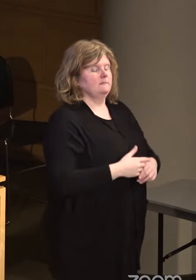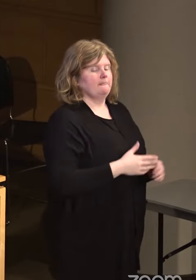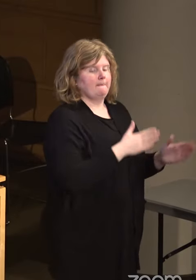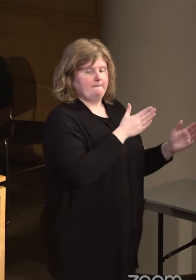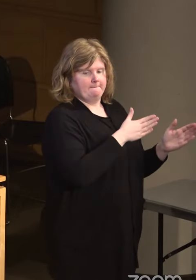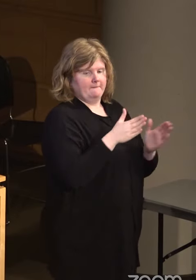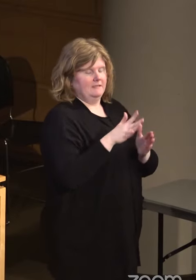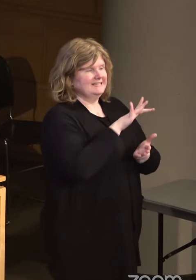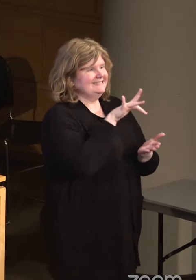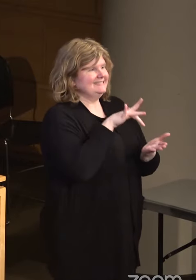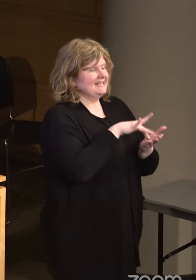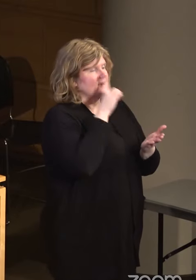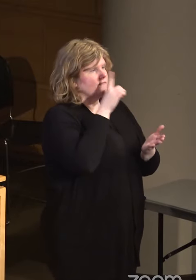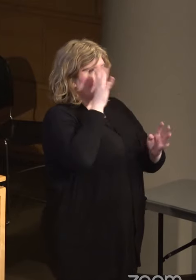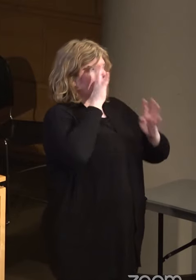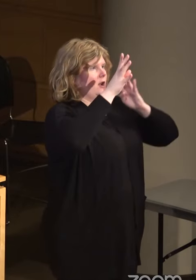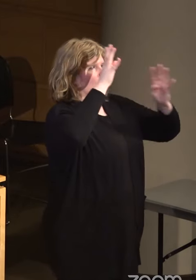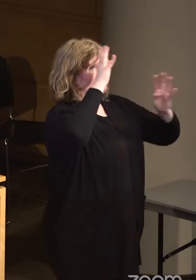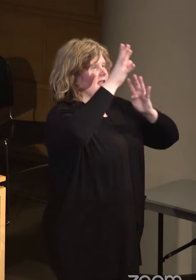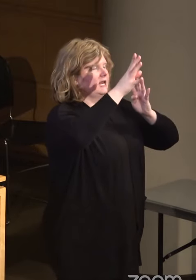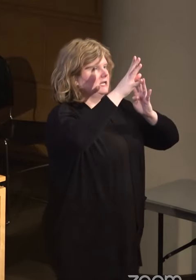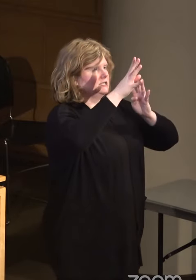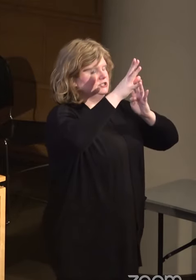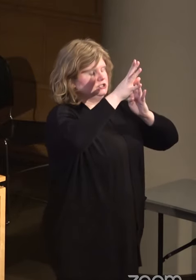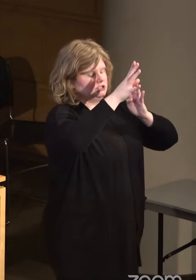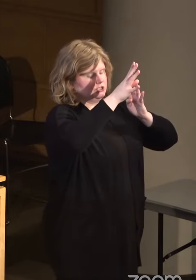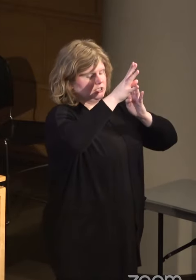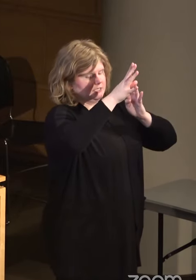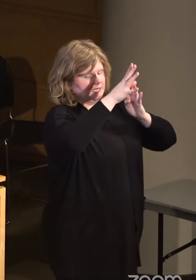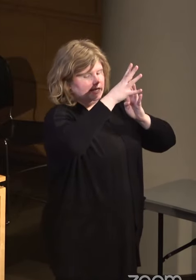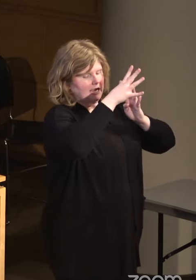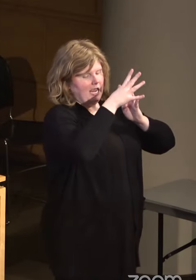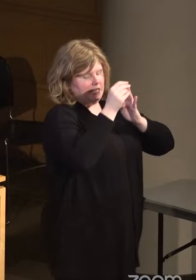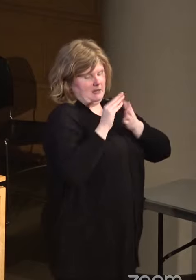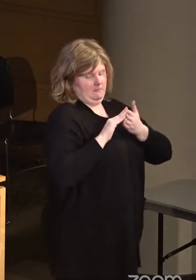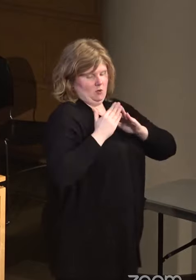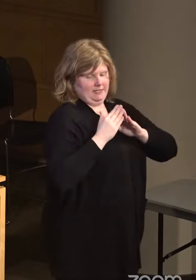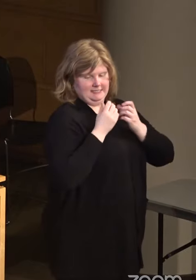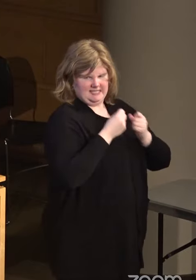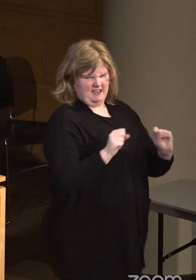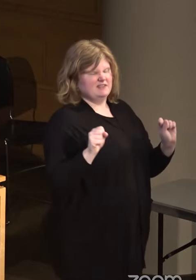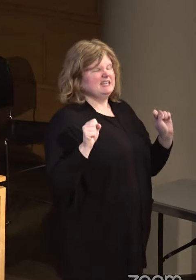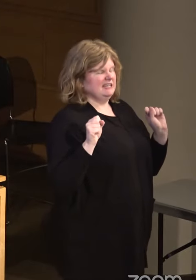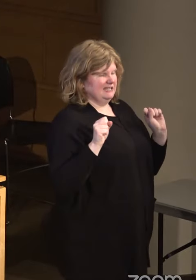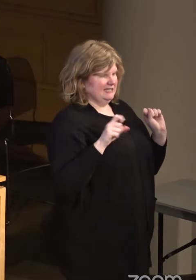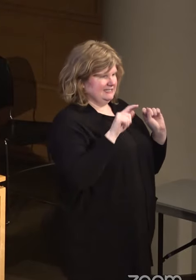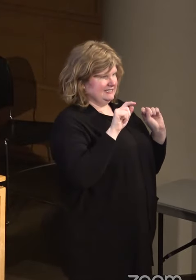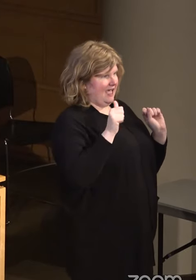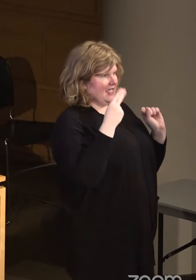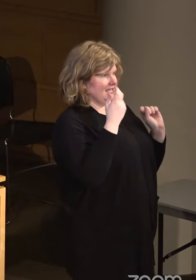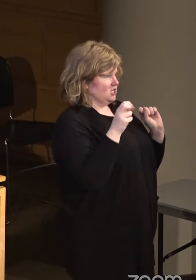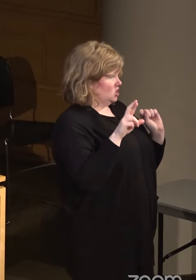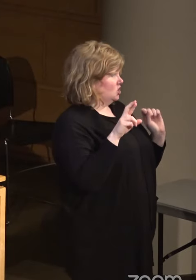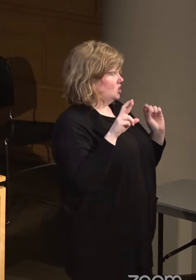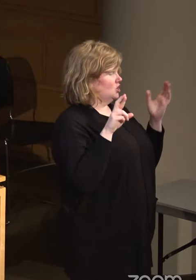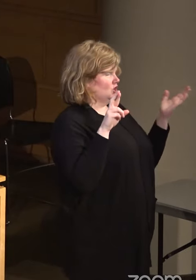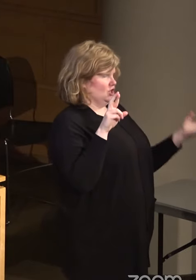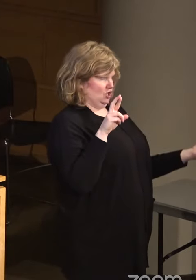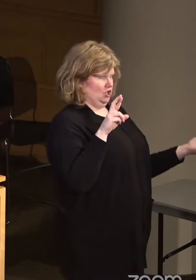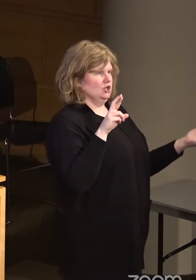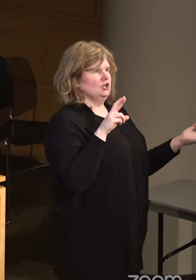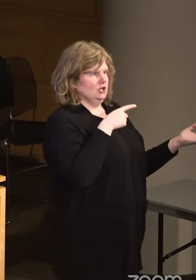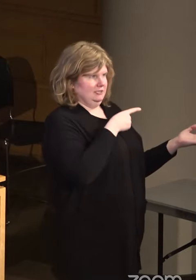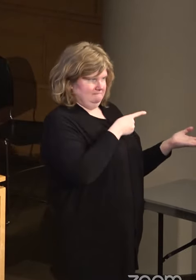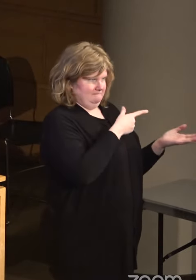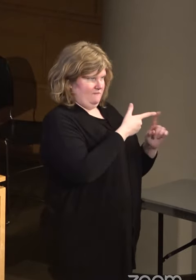the Center for Innovative Innovations in Community Safety, represented by Tahir Duckett, who